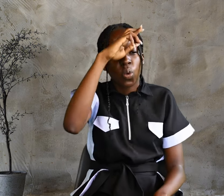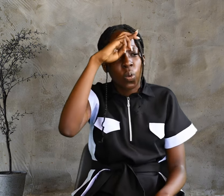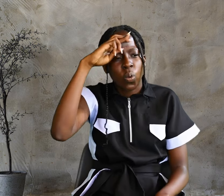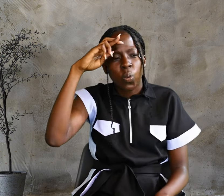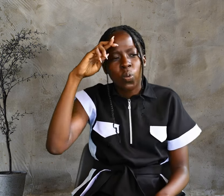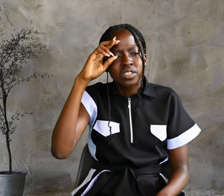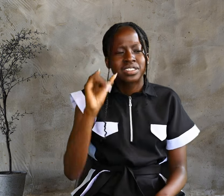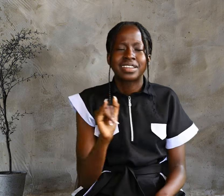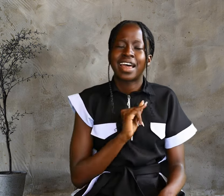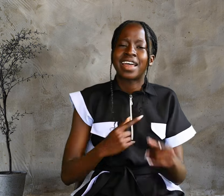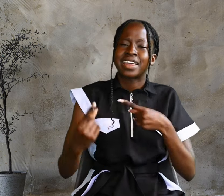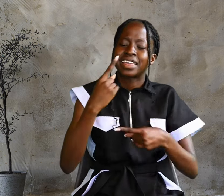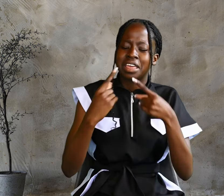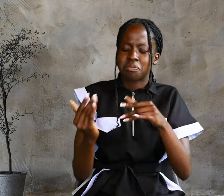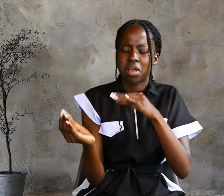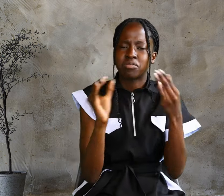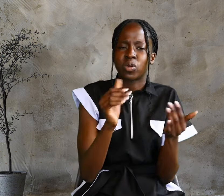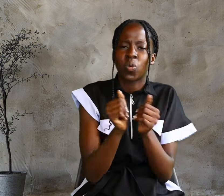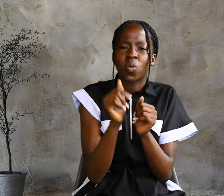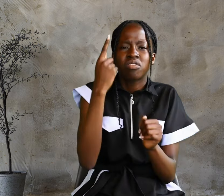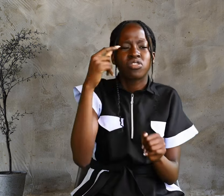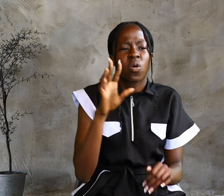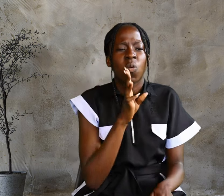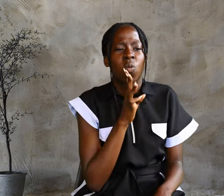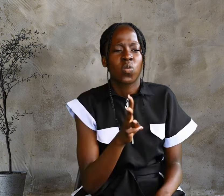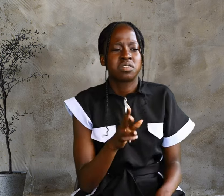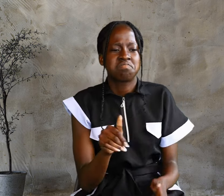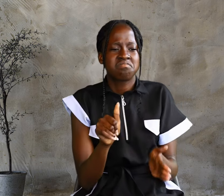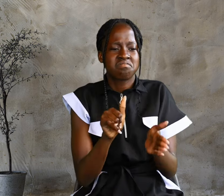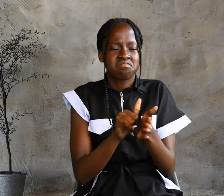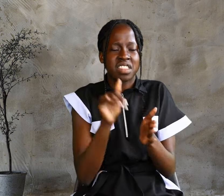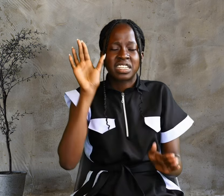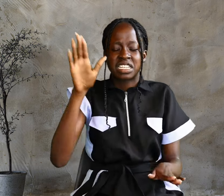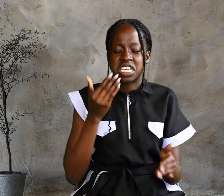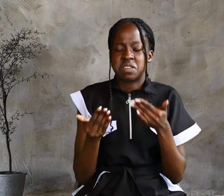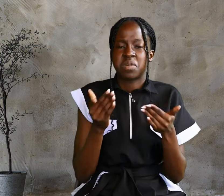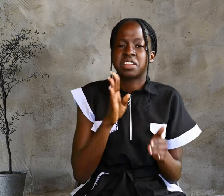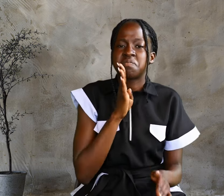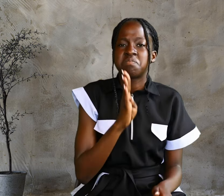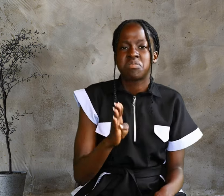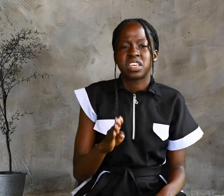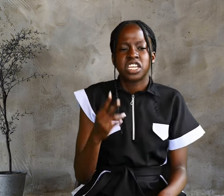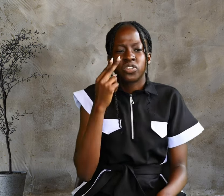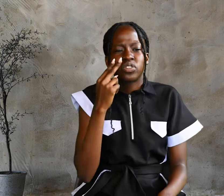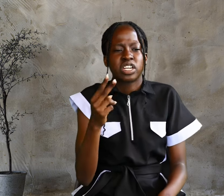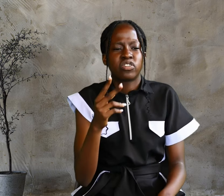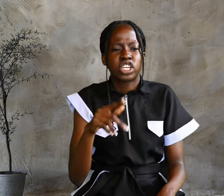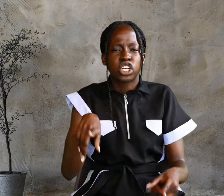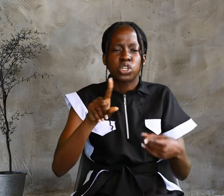with the water was that he might be revealed to Israel.